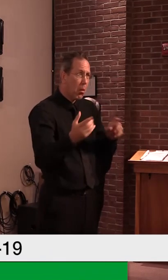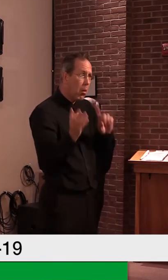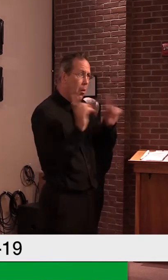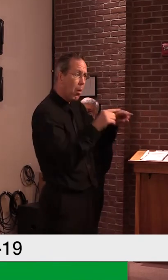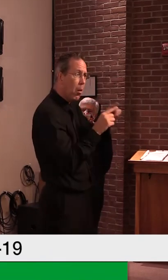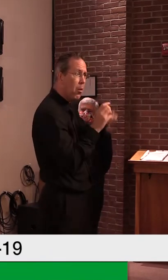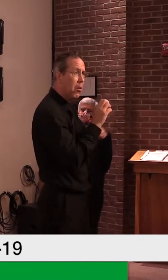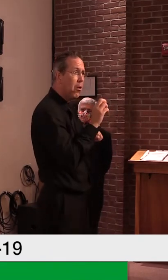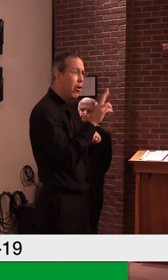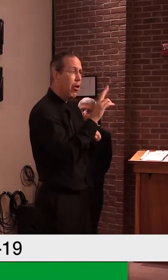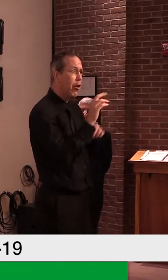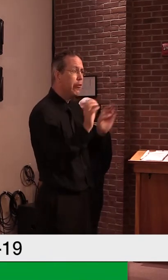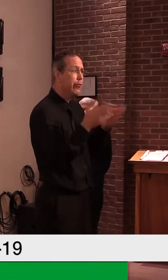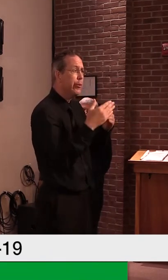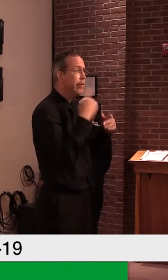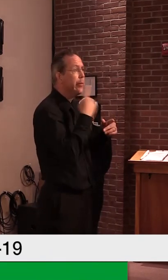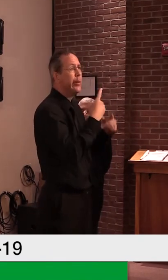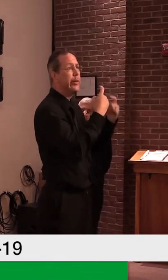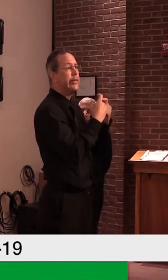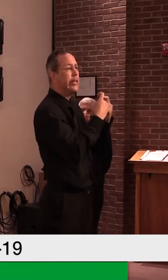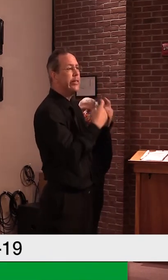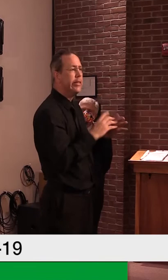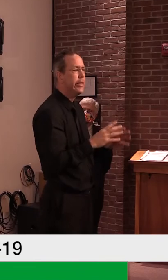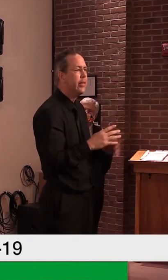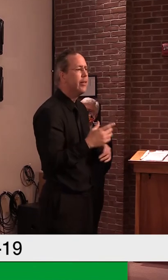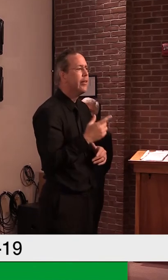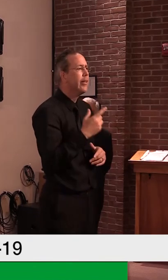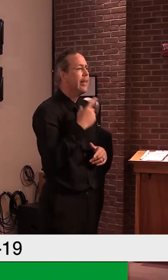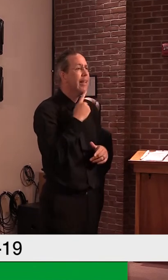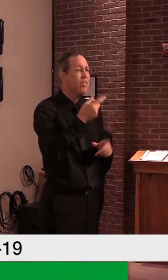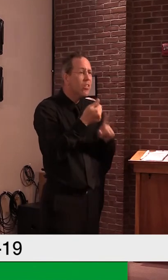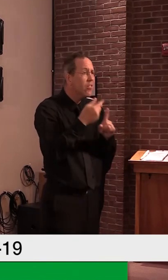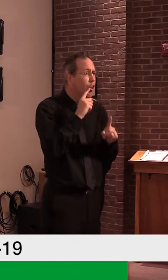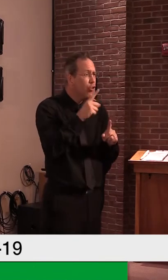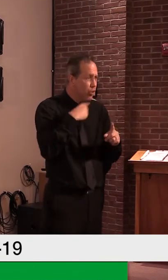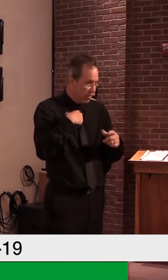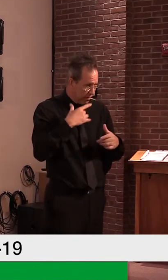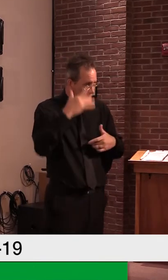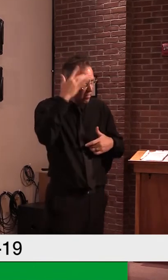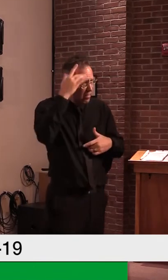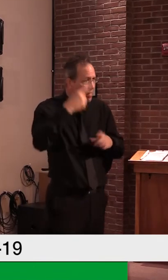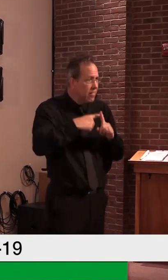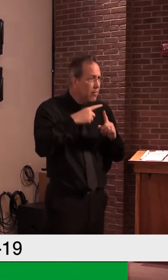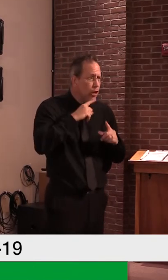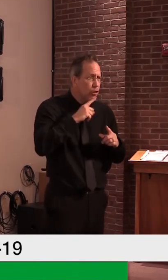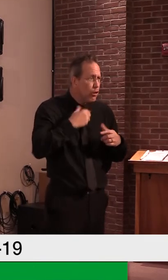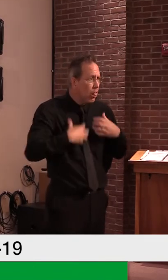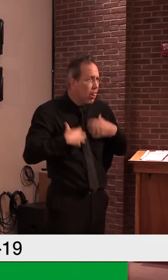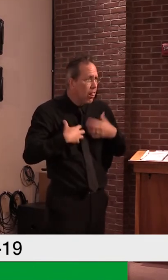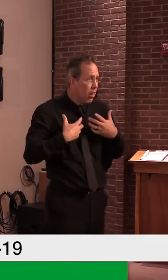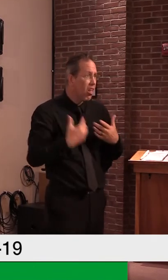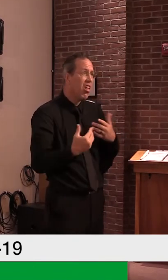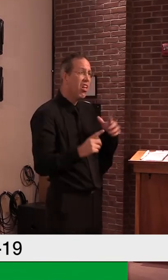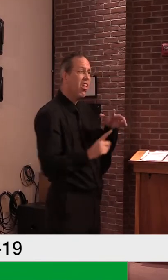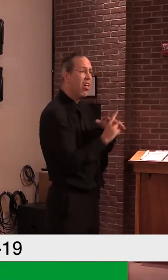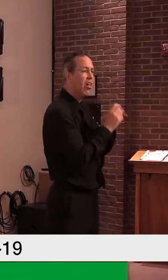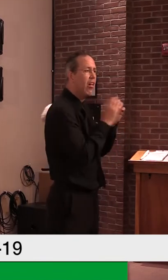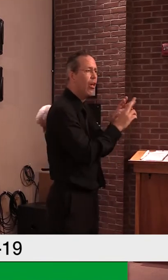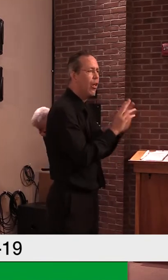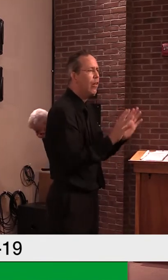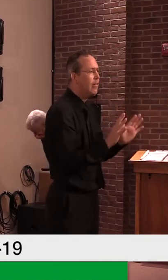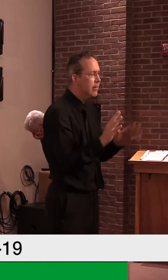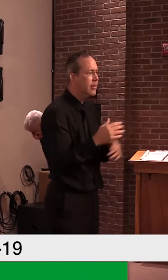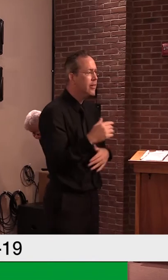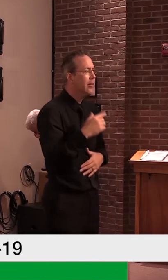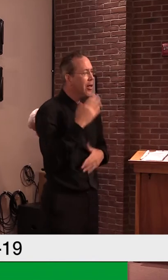-emergency. Um, so I won't, I won't say that. I mean, that's always an option that's available for someone. But,